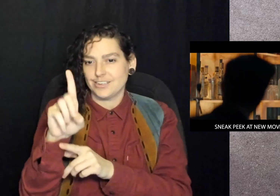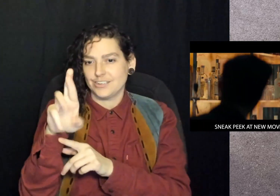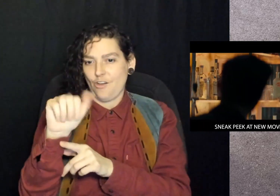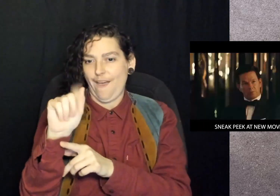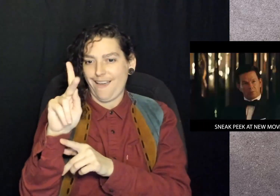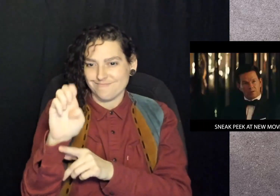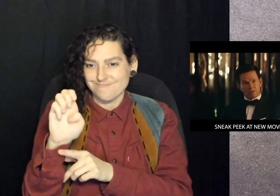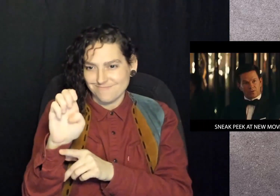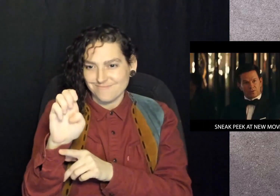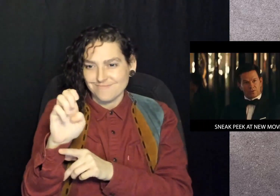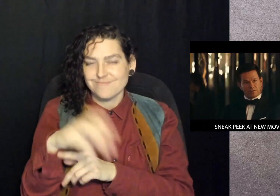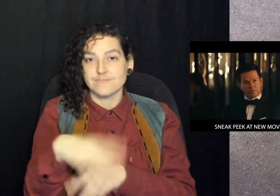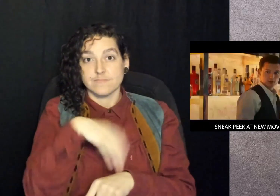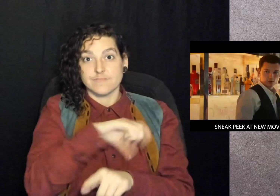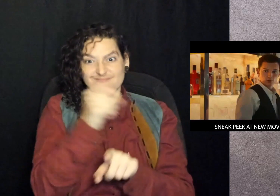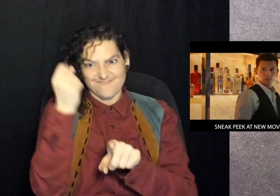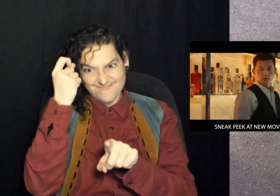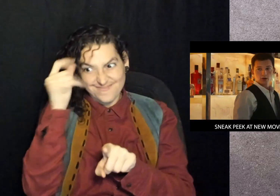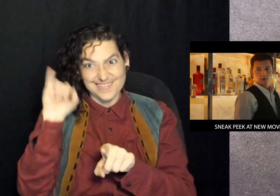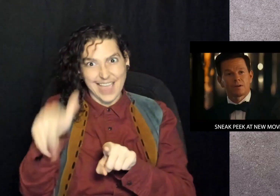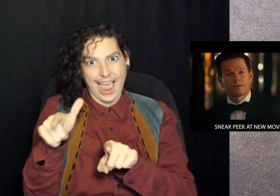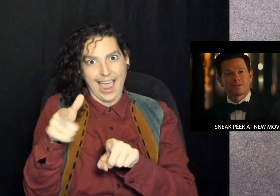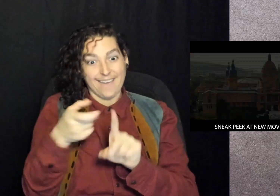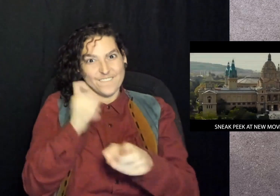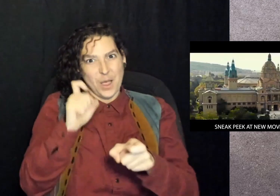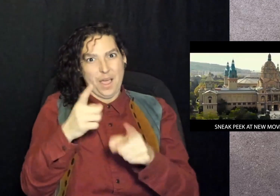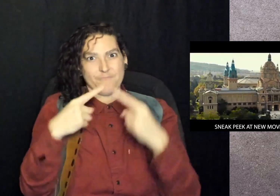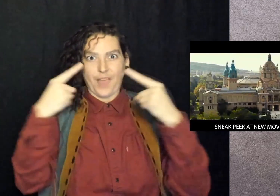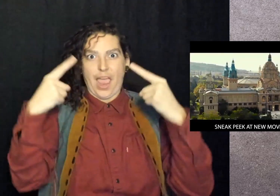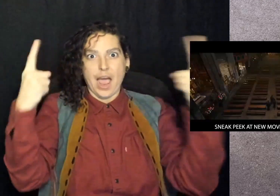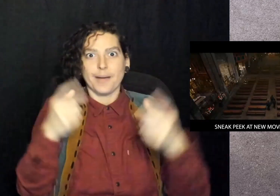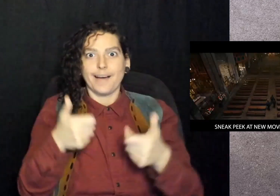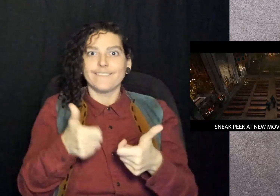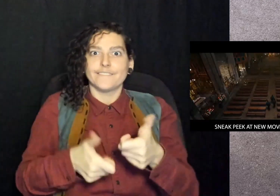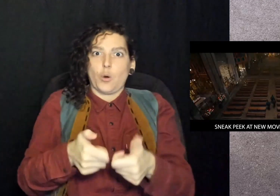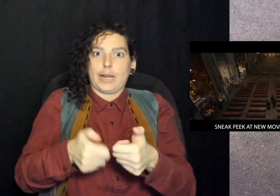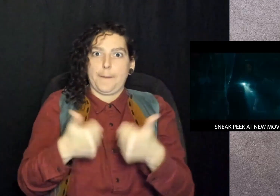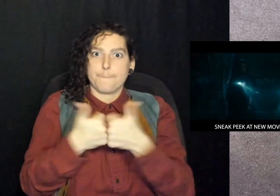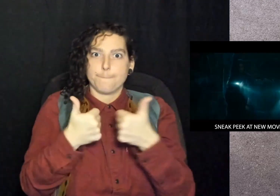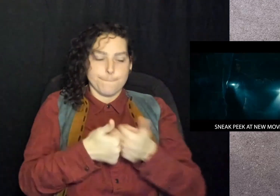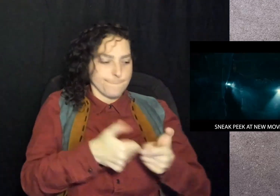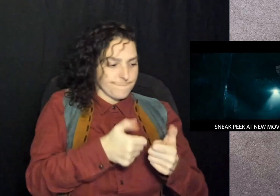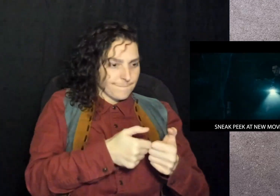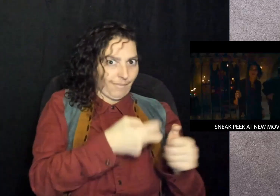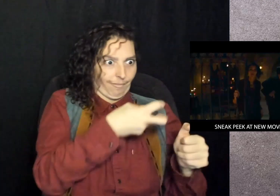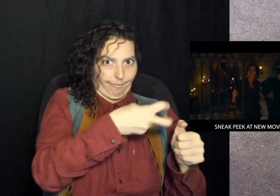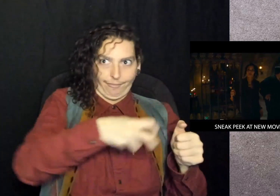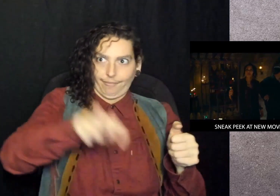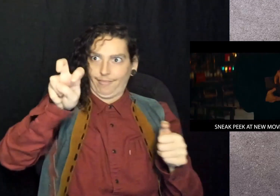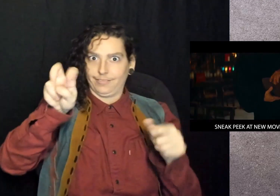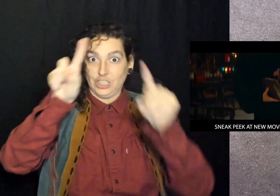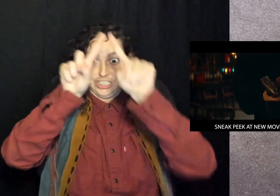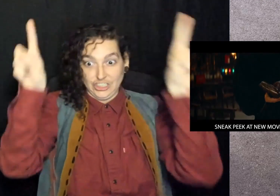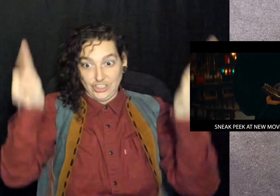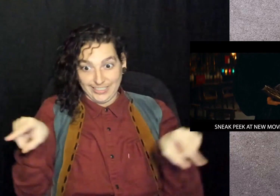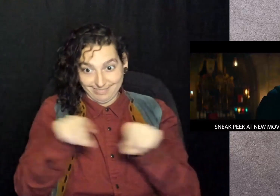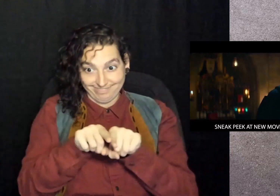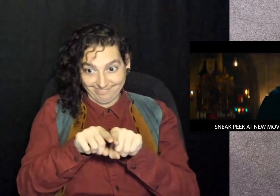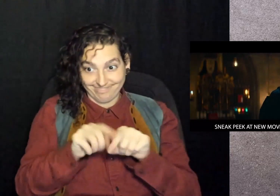He will play the character of Nathan Drake, which is a big screen adaptation of the popular